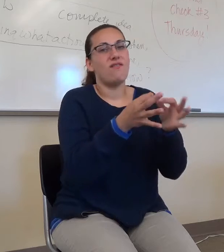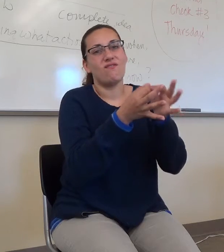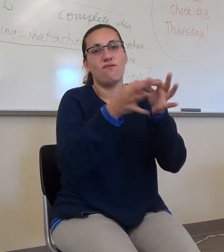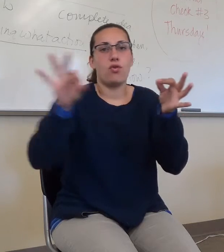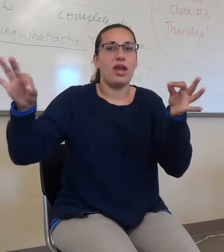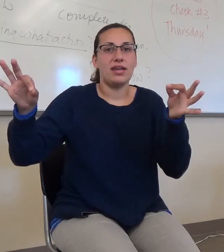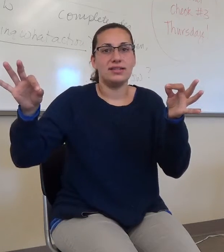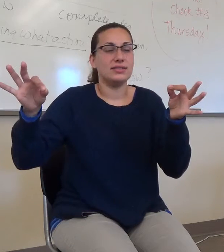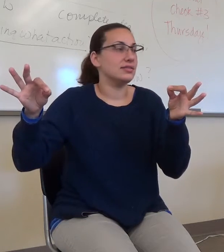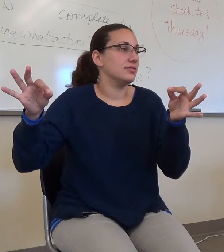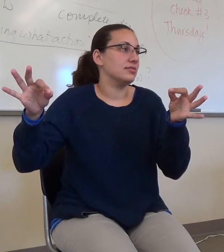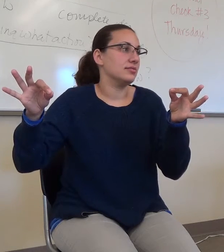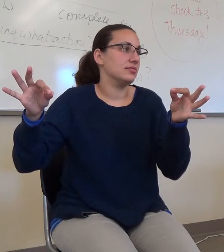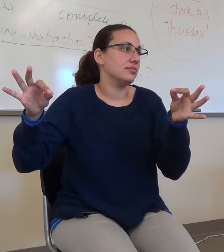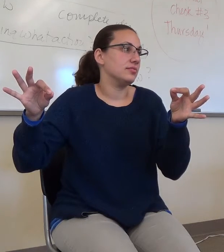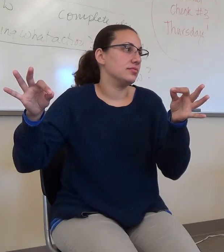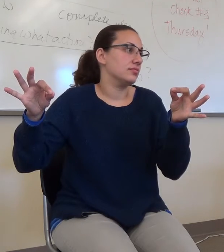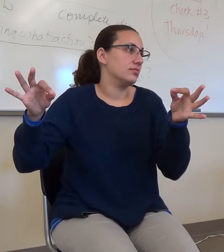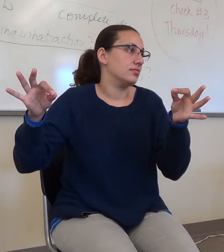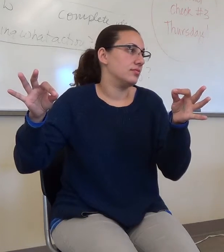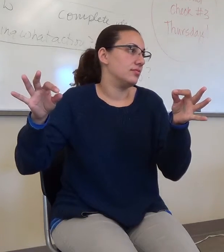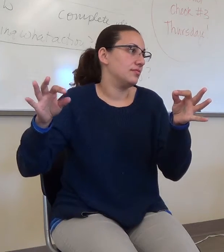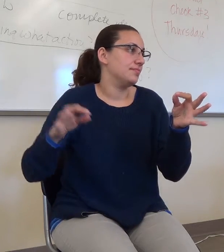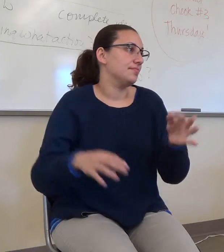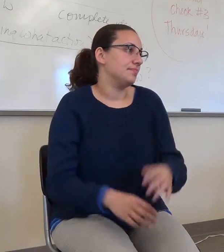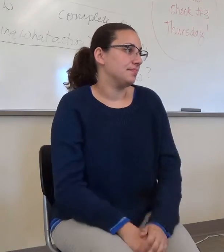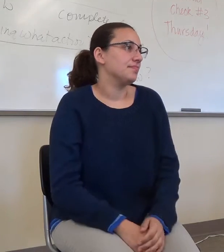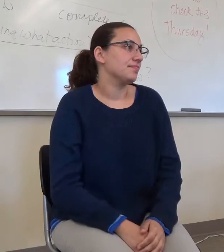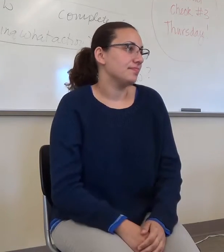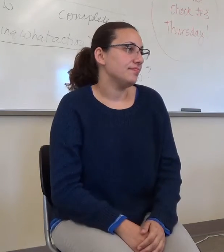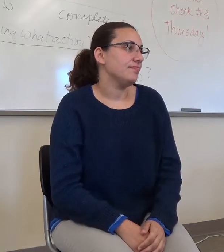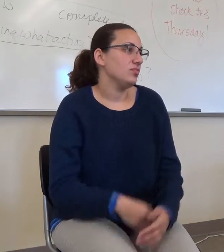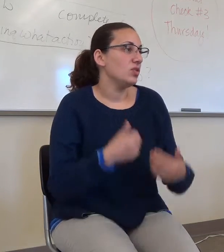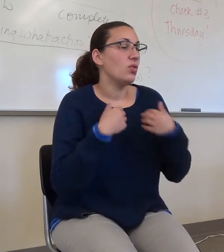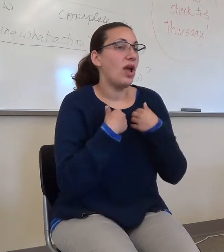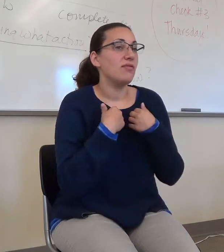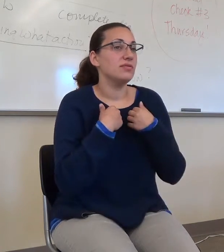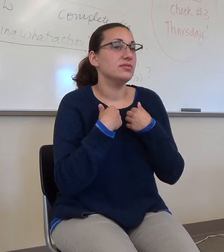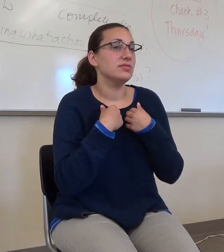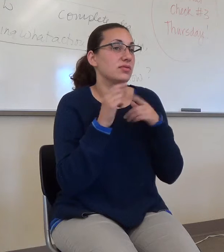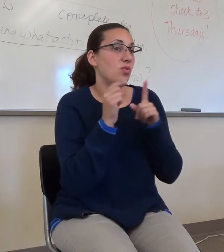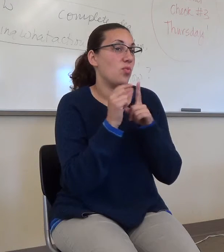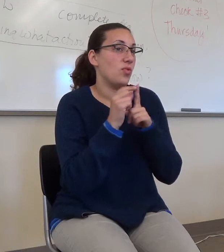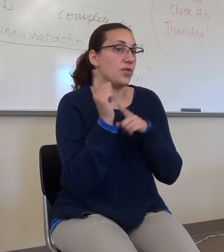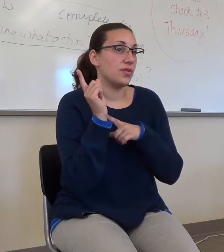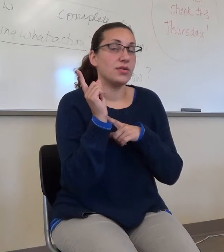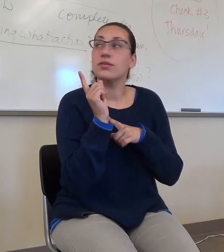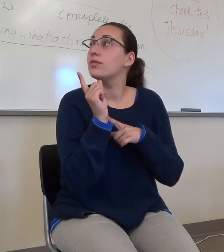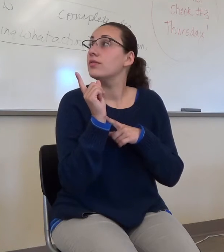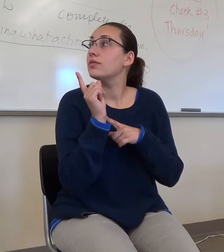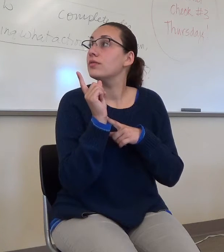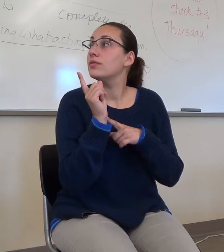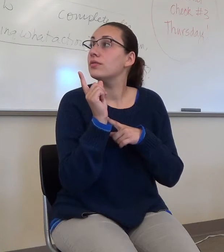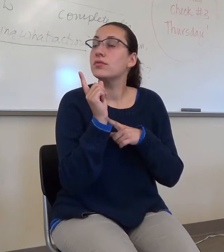know whether these are on, oh yeah. So we have this word, which means what? What does